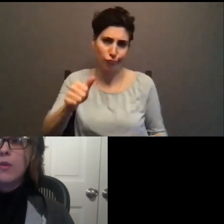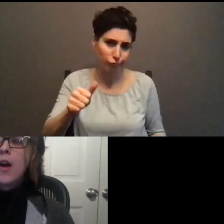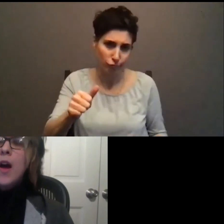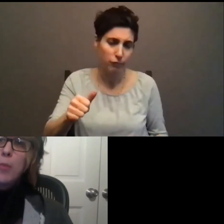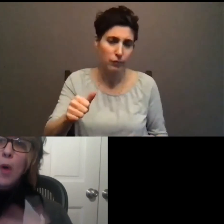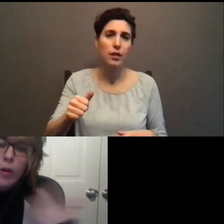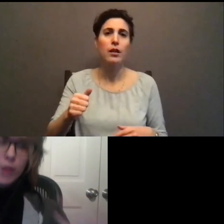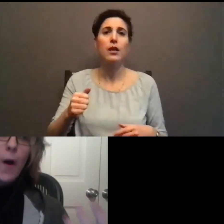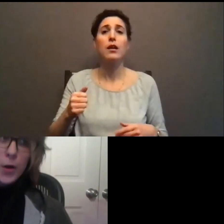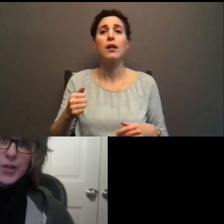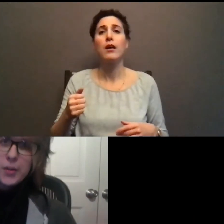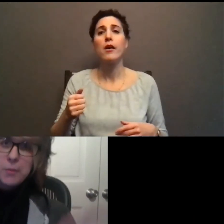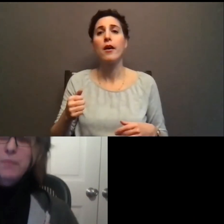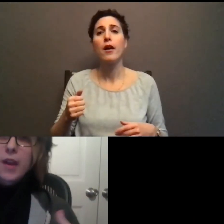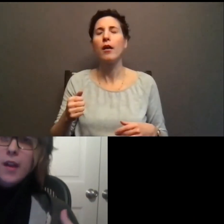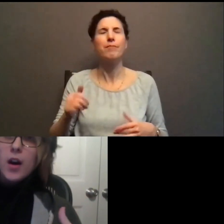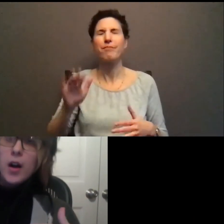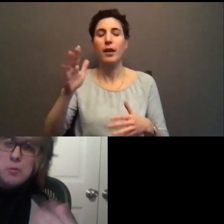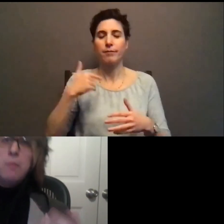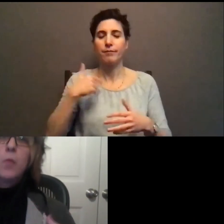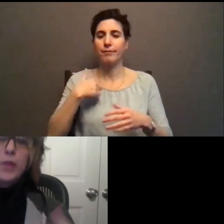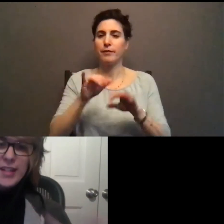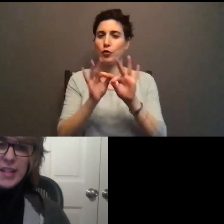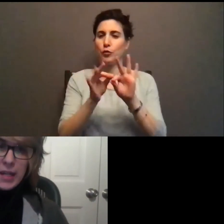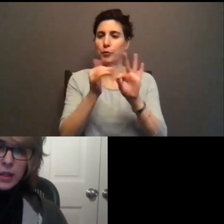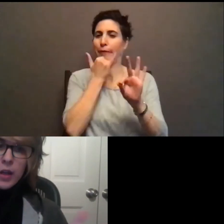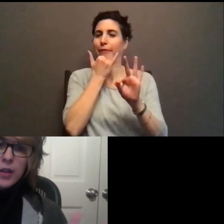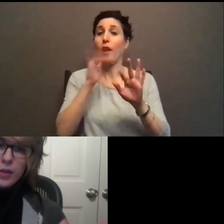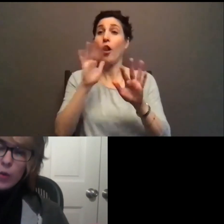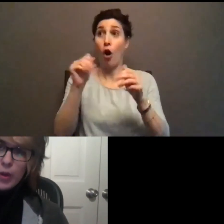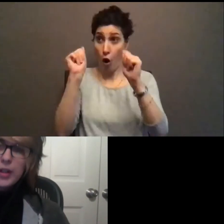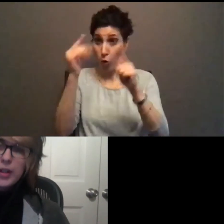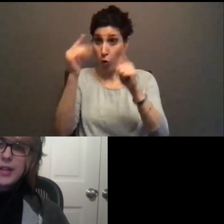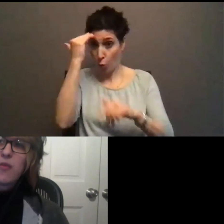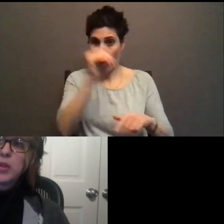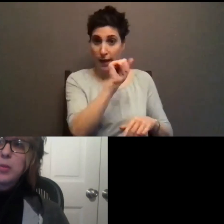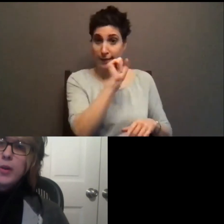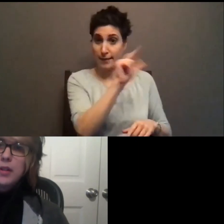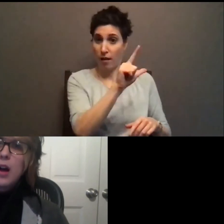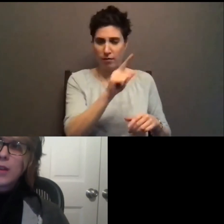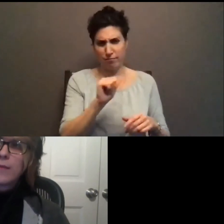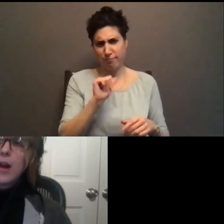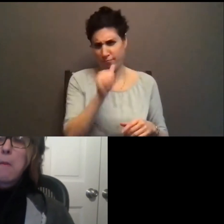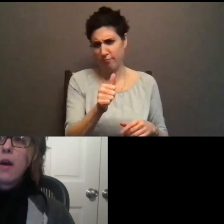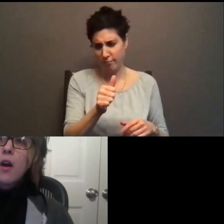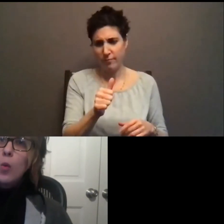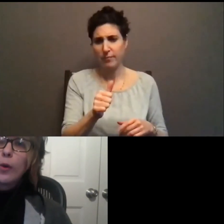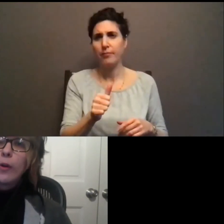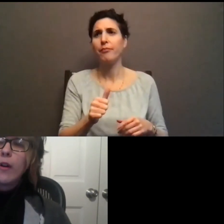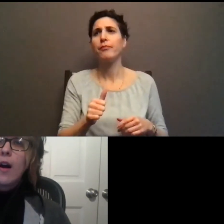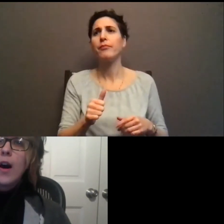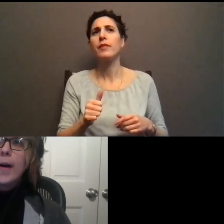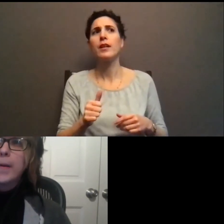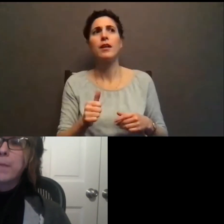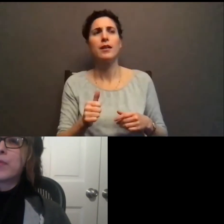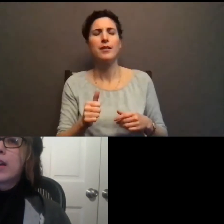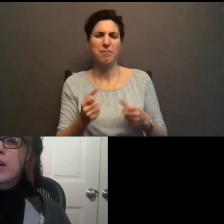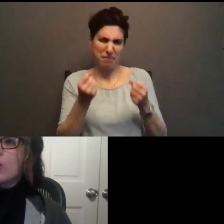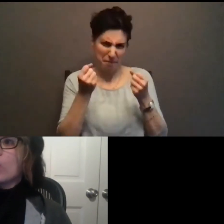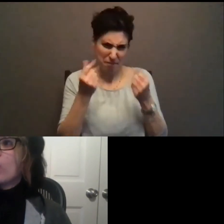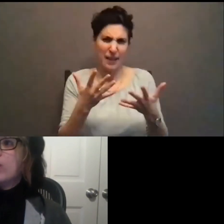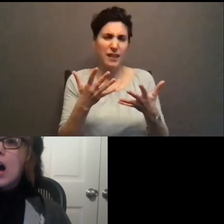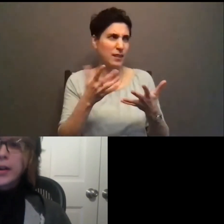who are part of autism, uh, with a D. So oppression against deaf people is a lot of them were, uh,